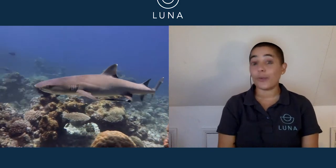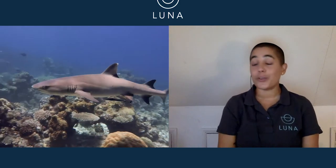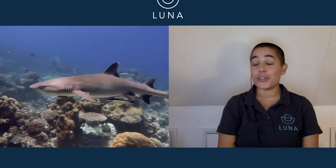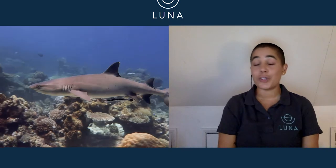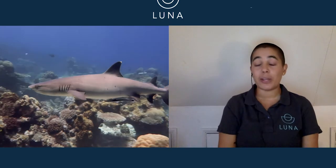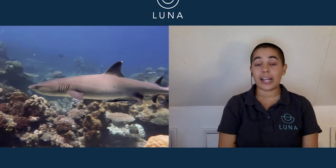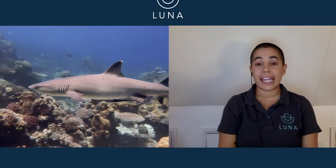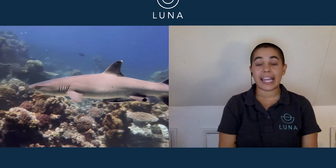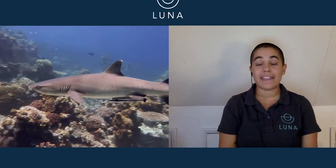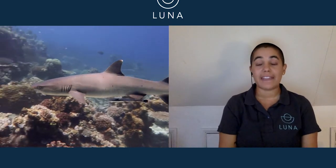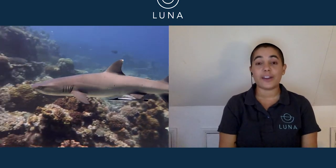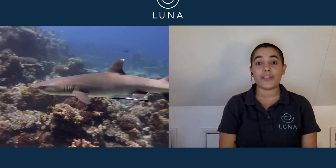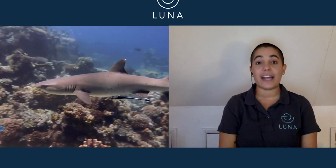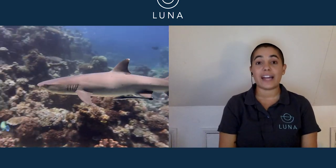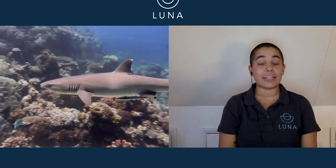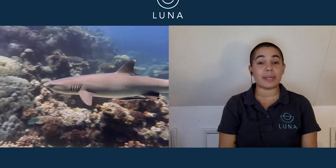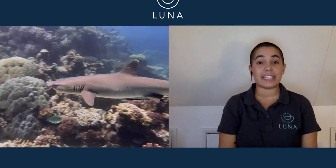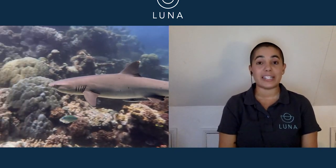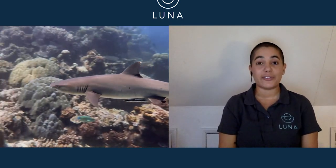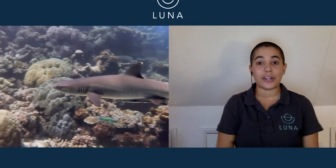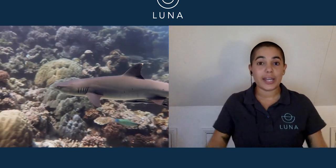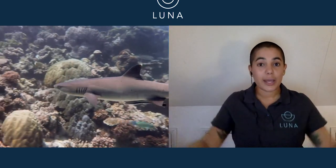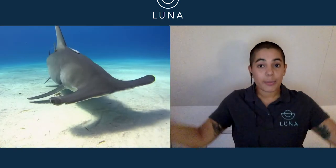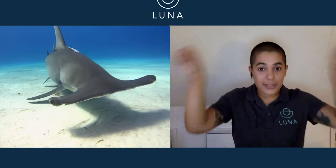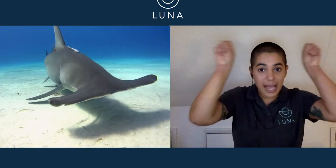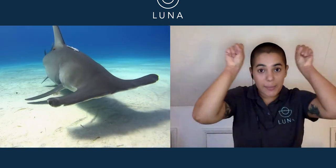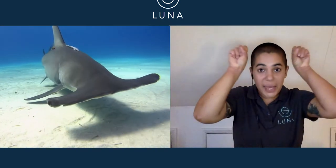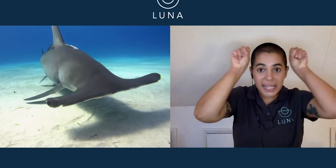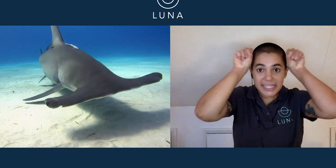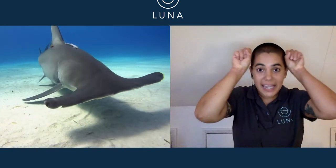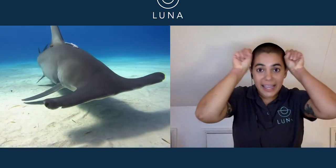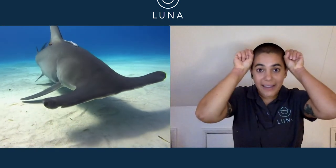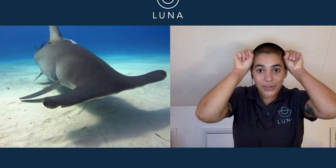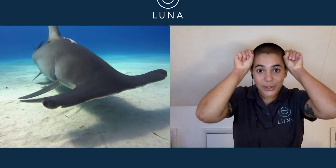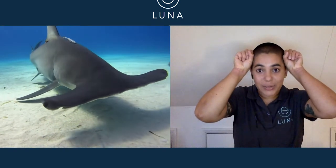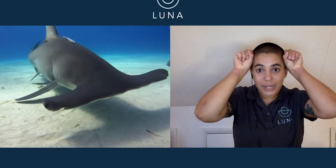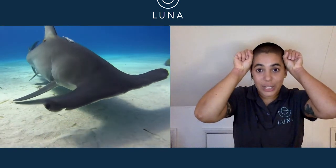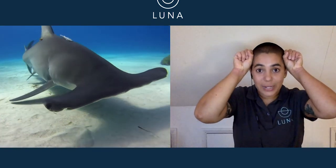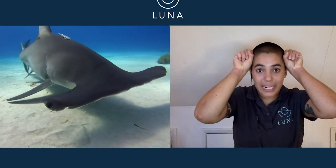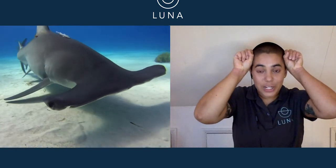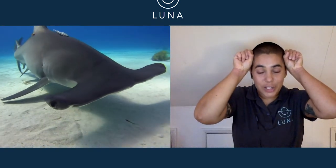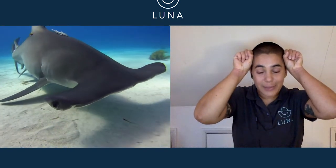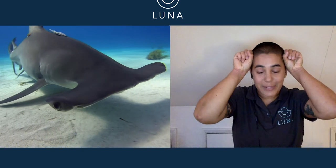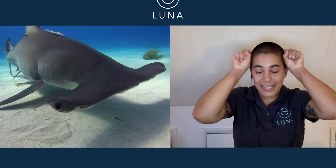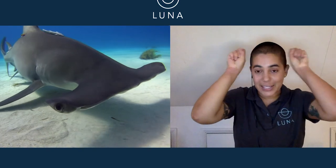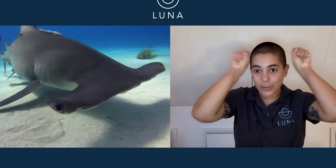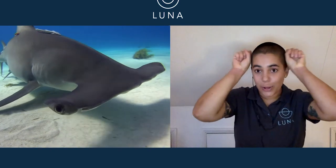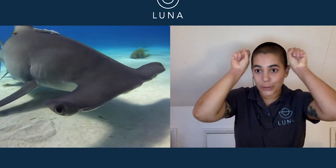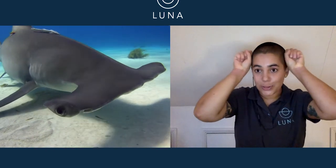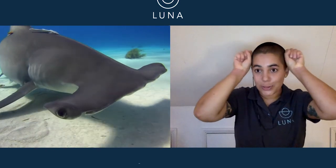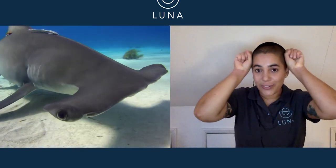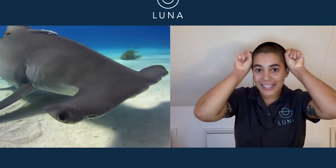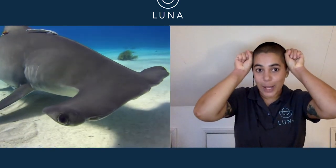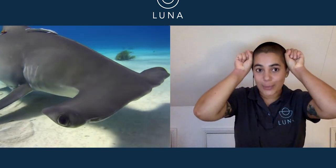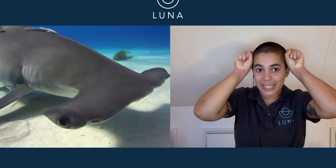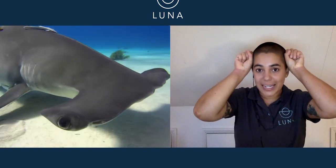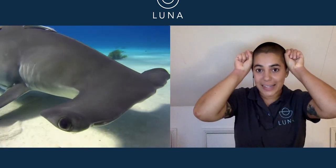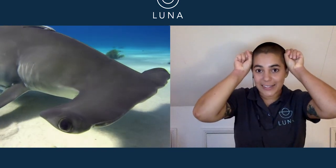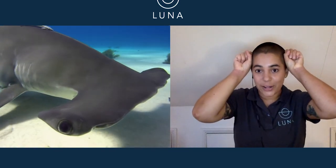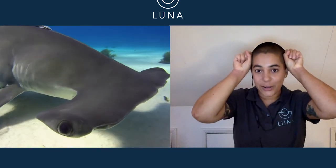if you're super lucky. And the sign for that is a little bit different because hammerheads have those really unique shaped heads. So you hold two fists up to either side